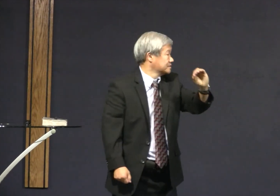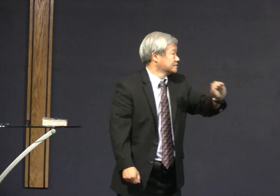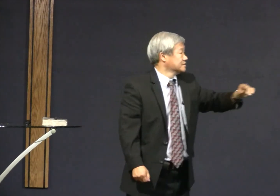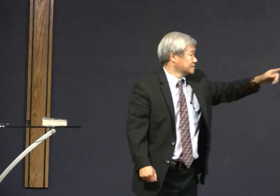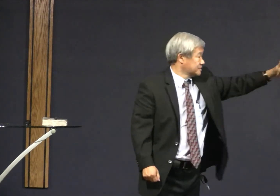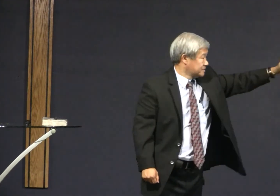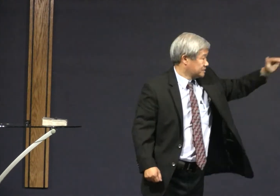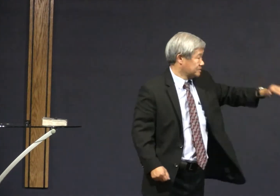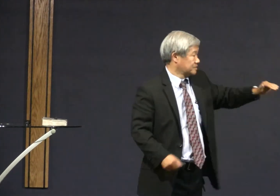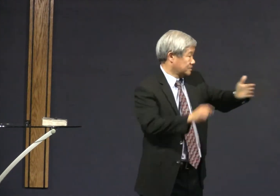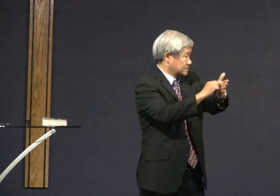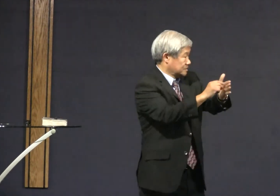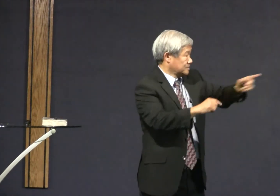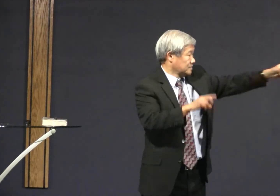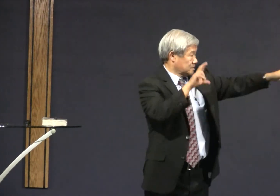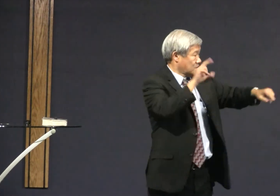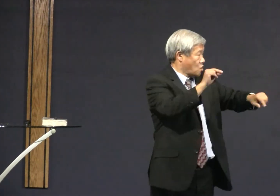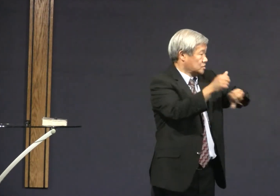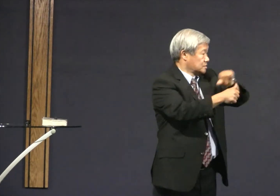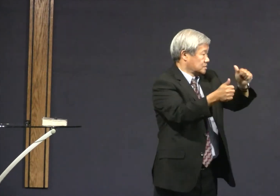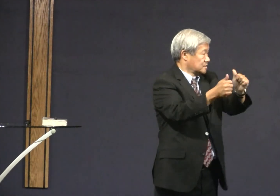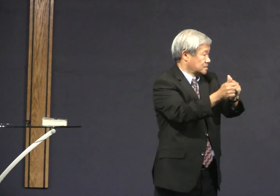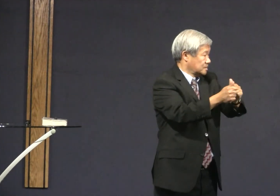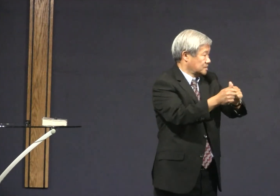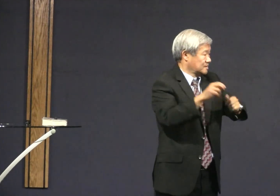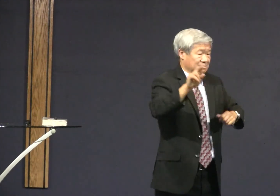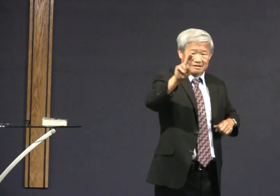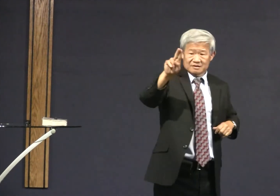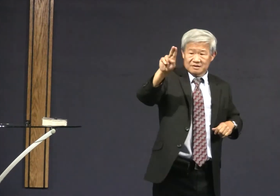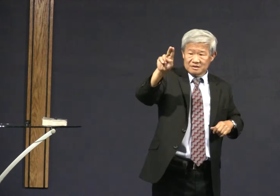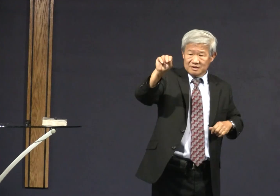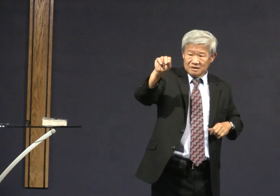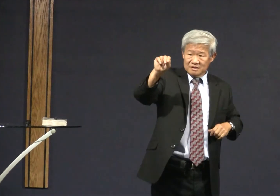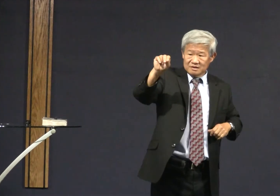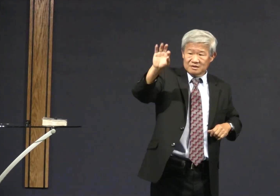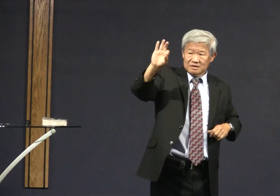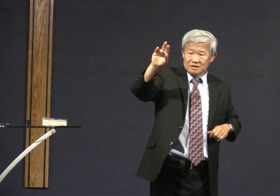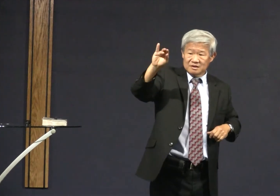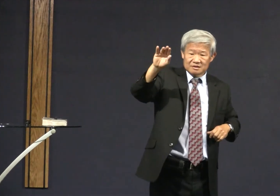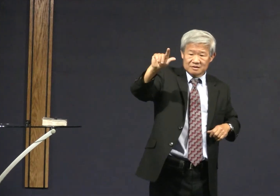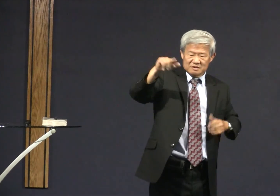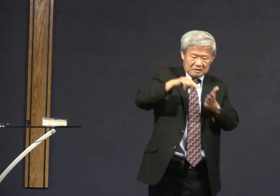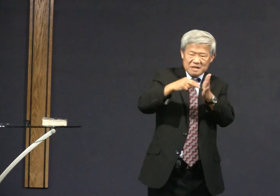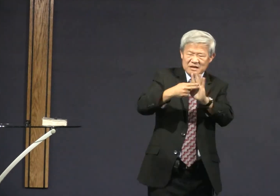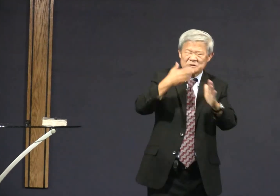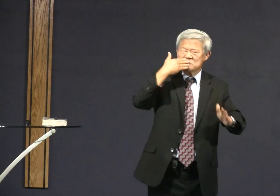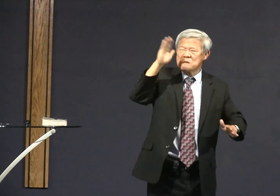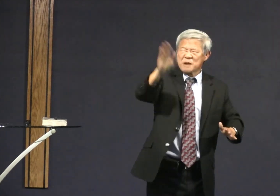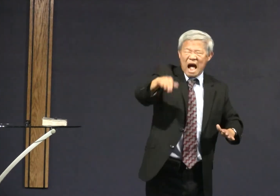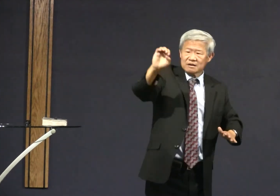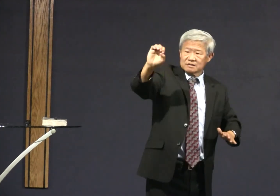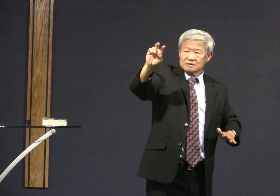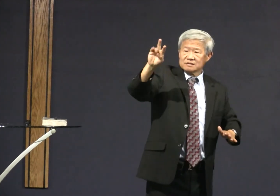so this is one of the reasons the answer would be no no fellowship